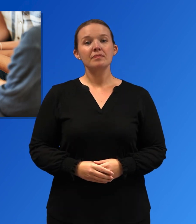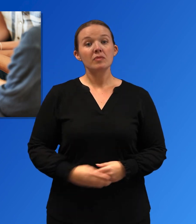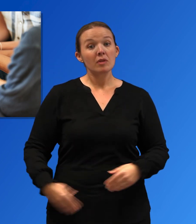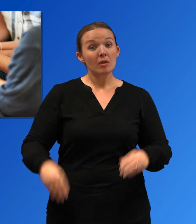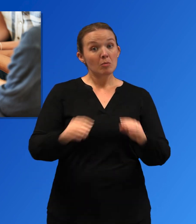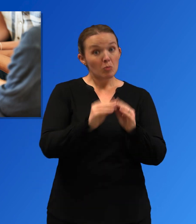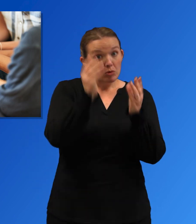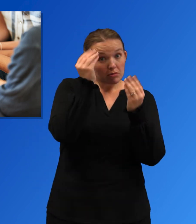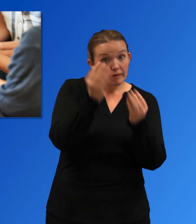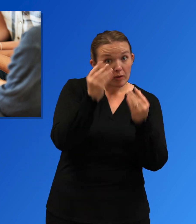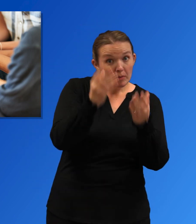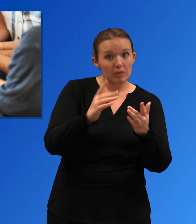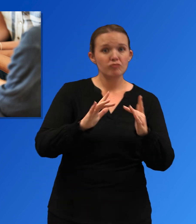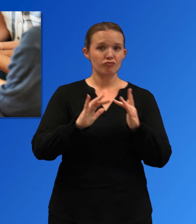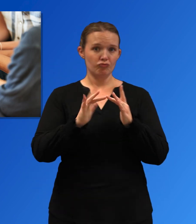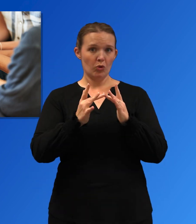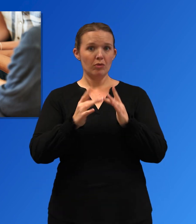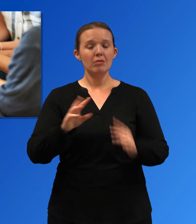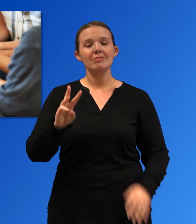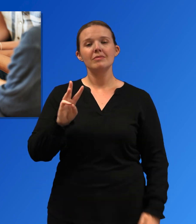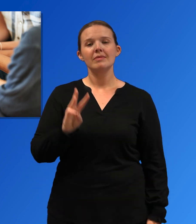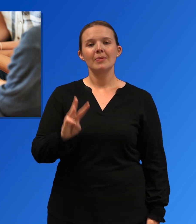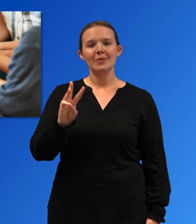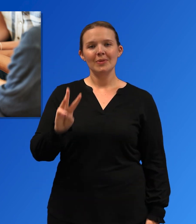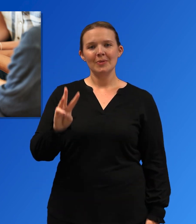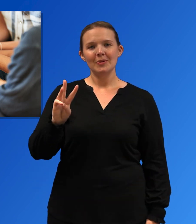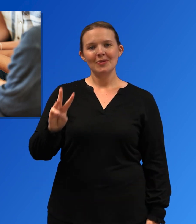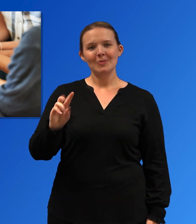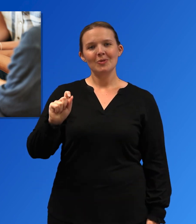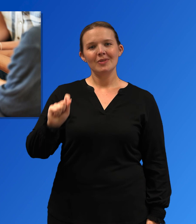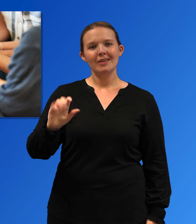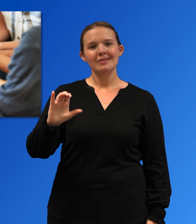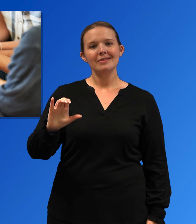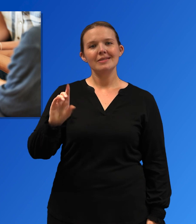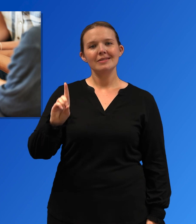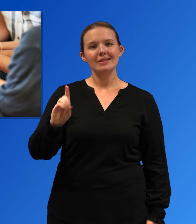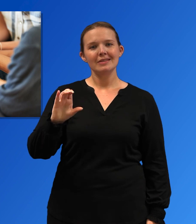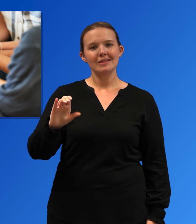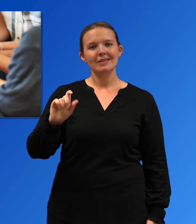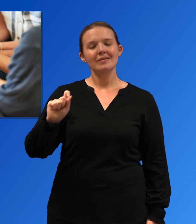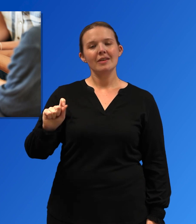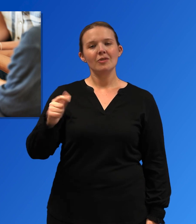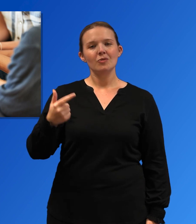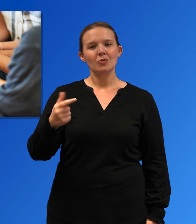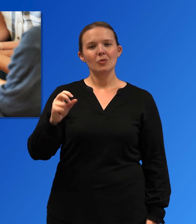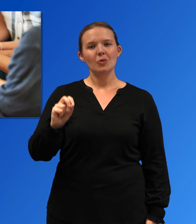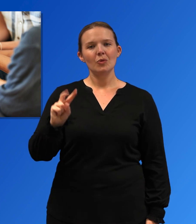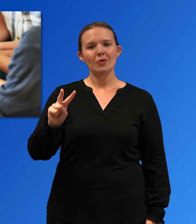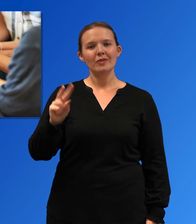information, please visit www.cdc.gov •